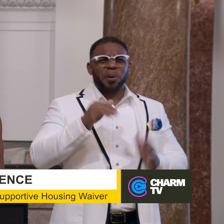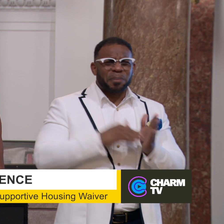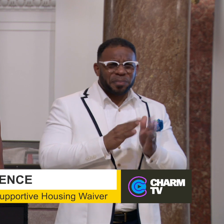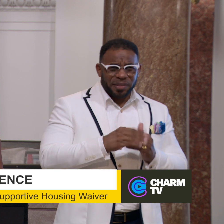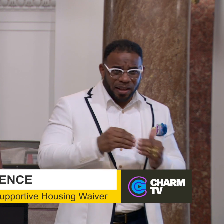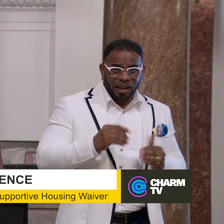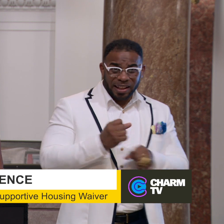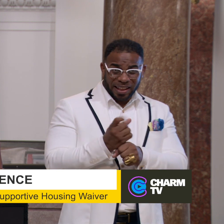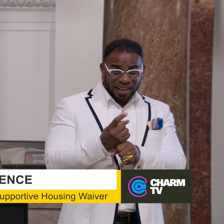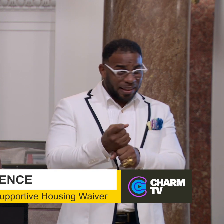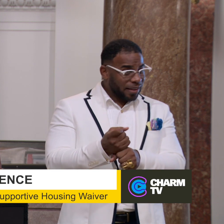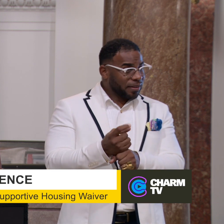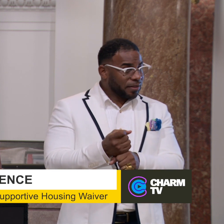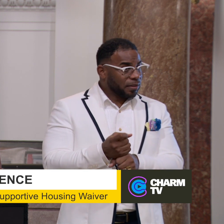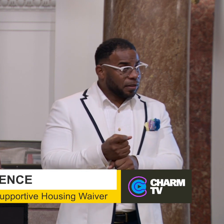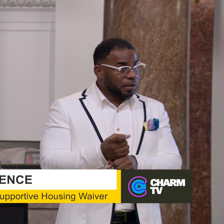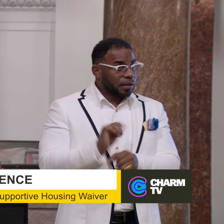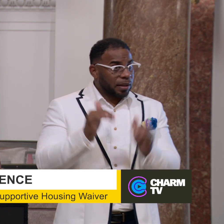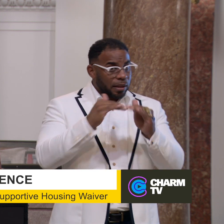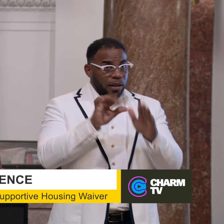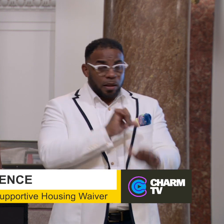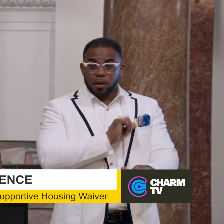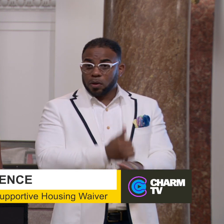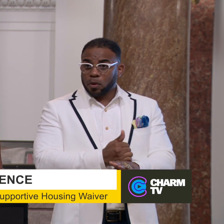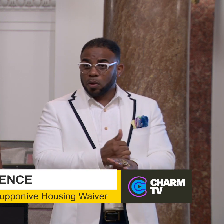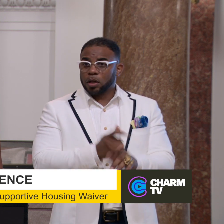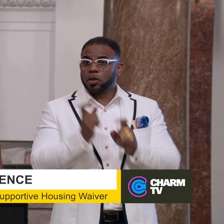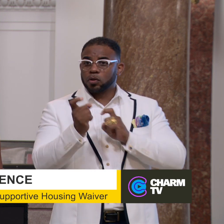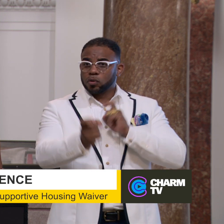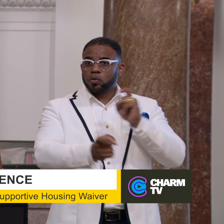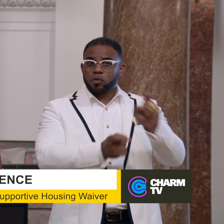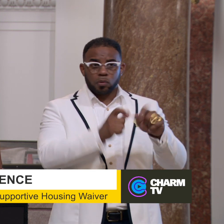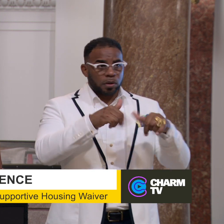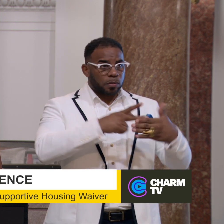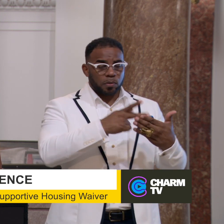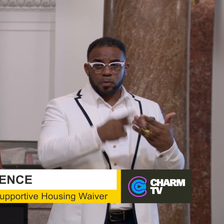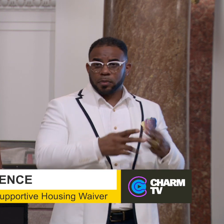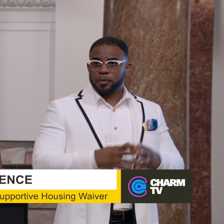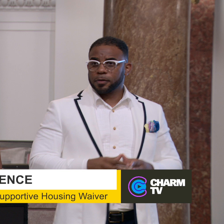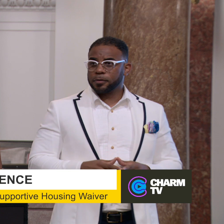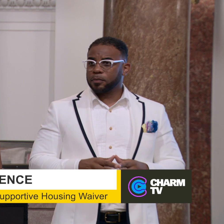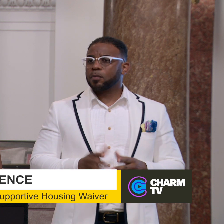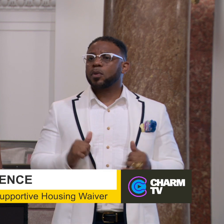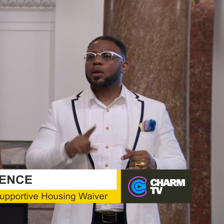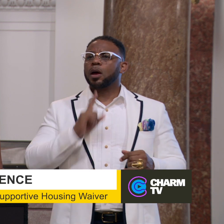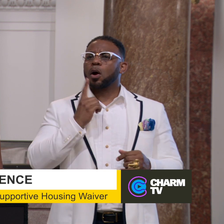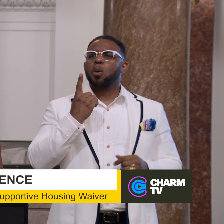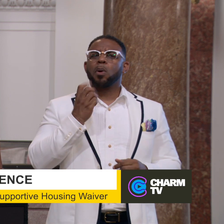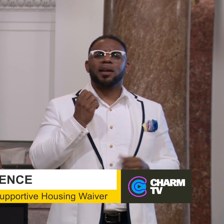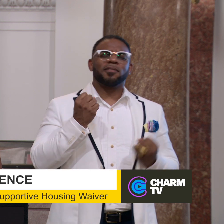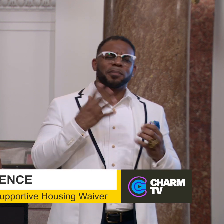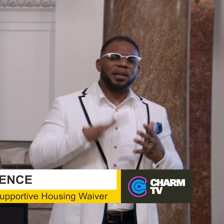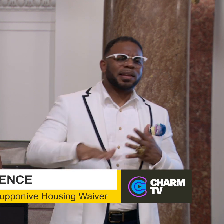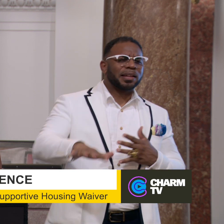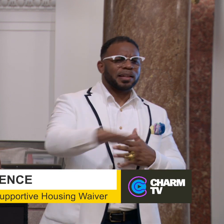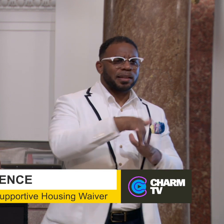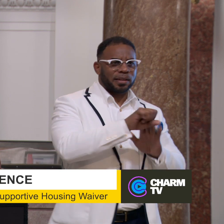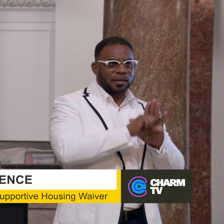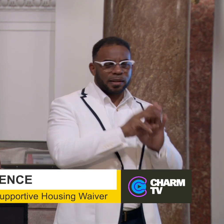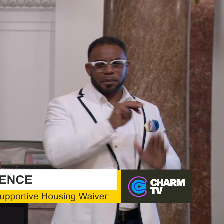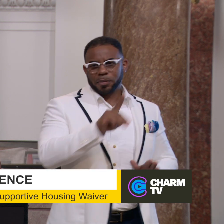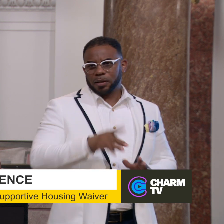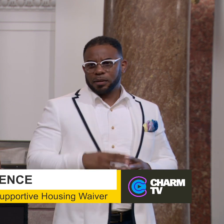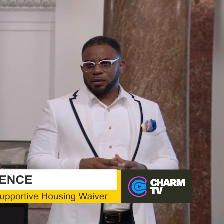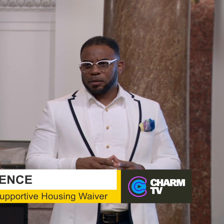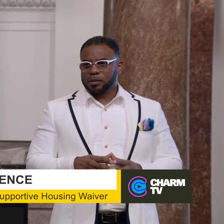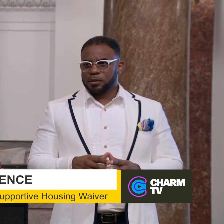on an annual basis that the Housing Authority is contributing to this program. We are one of many in the state of Maryland